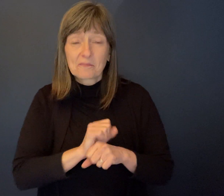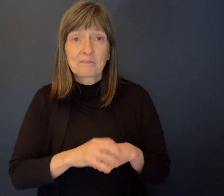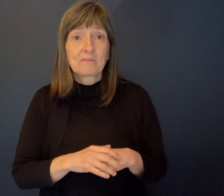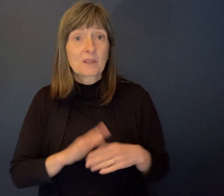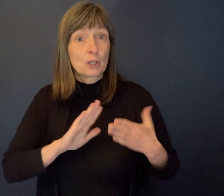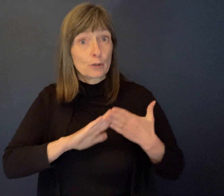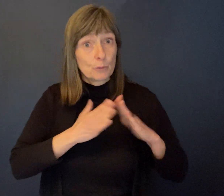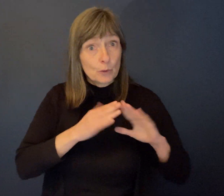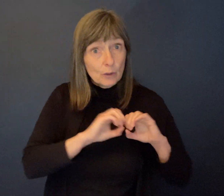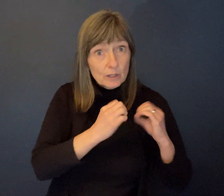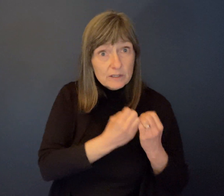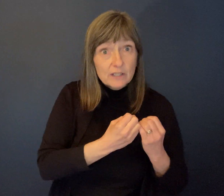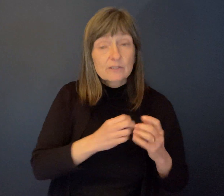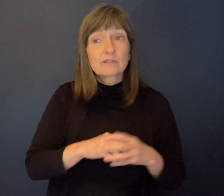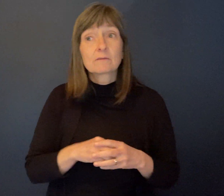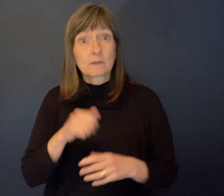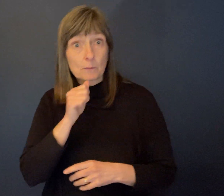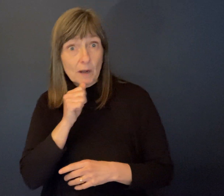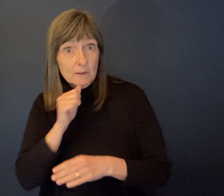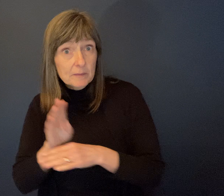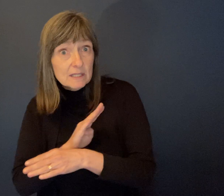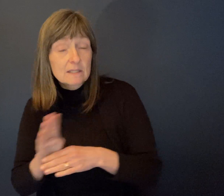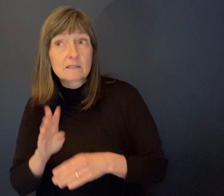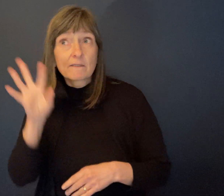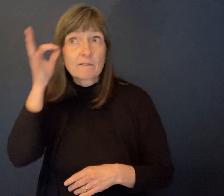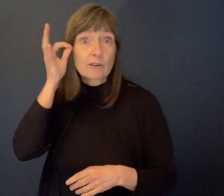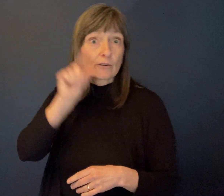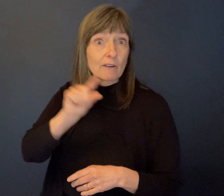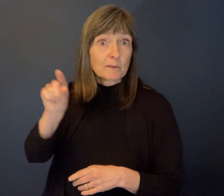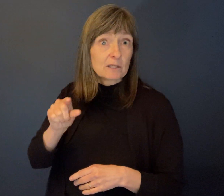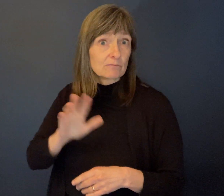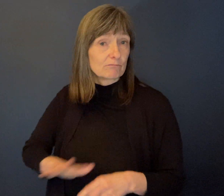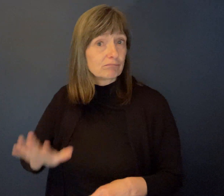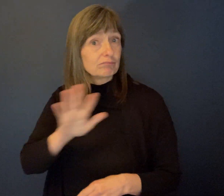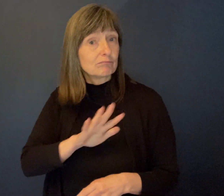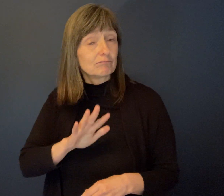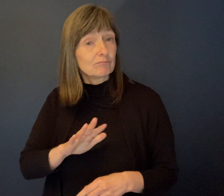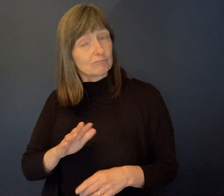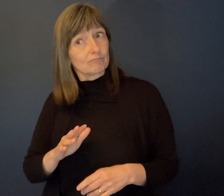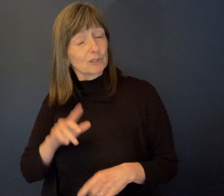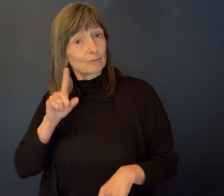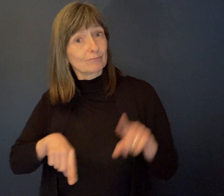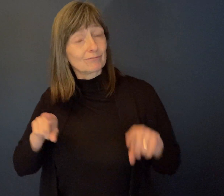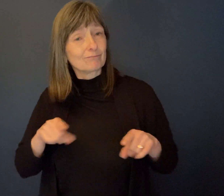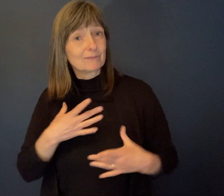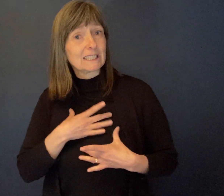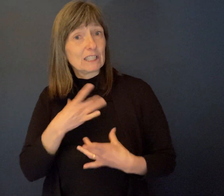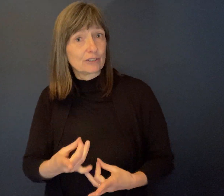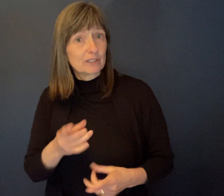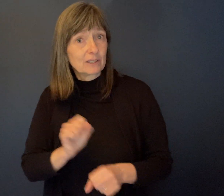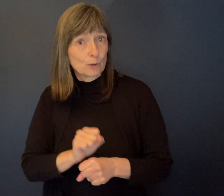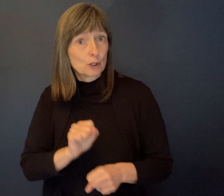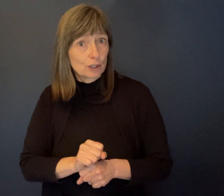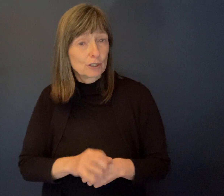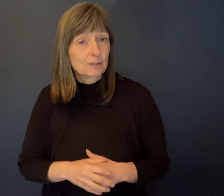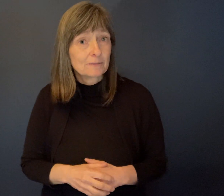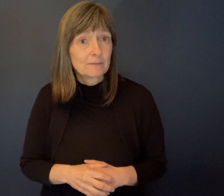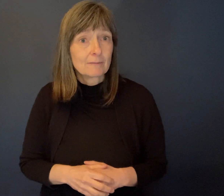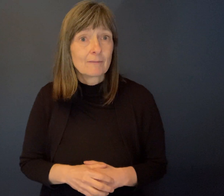-based organizations to the private sector to the federal government. So it's been a, yeah, it was a really interesting, uh, little difficult, because I, I